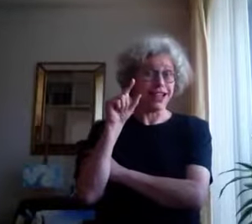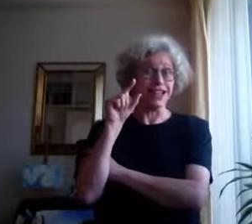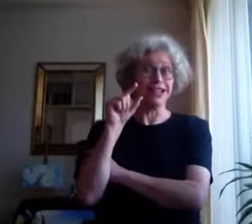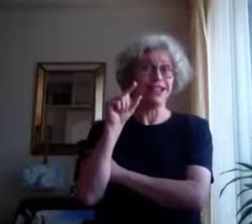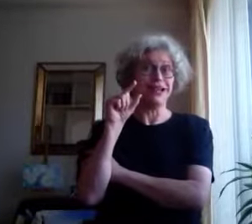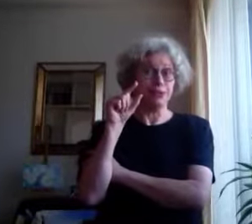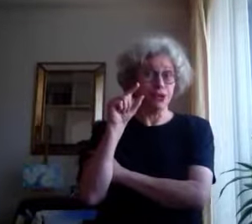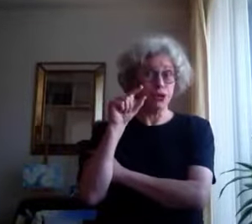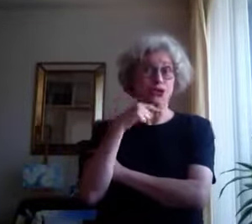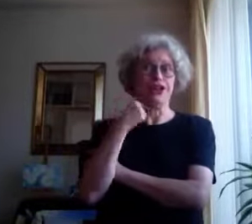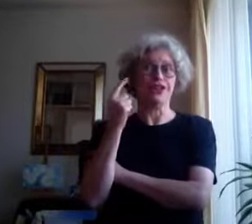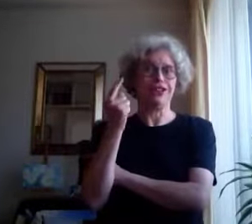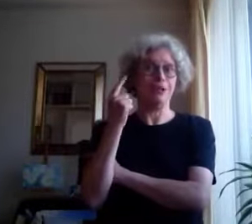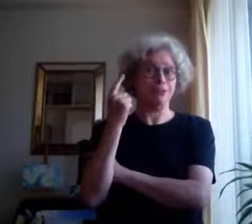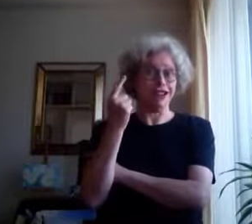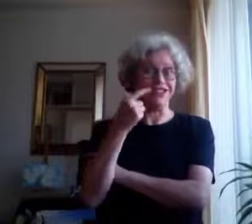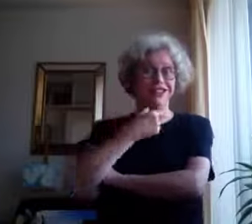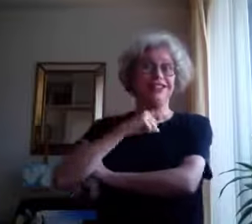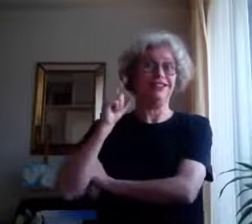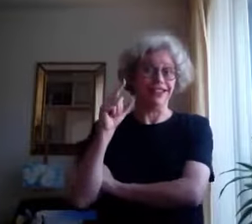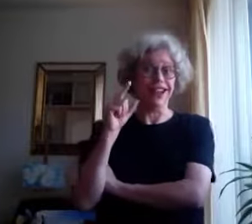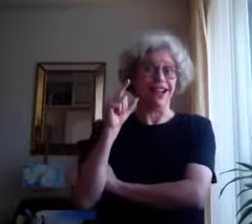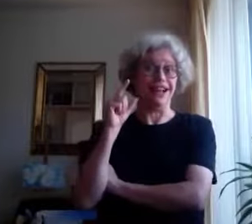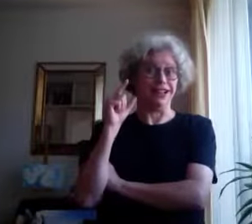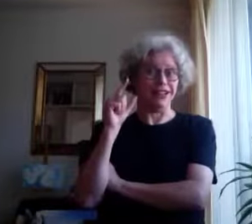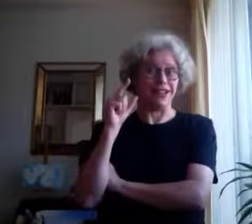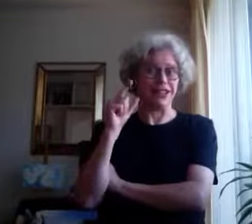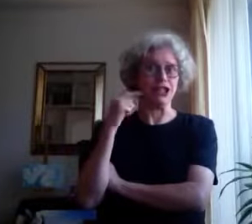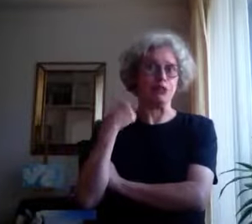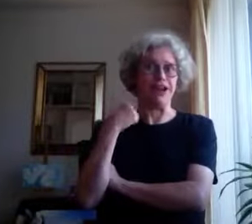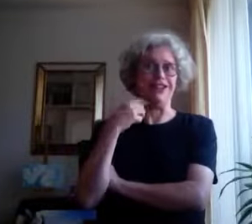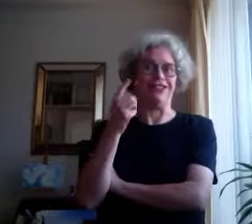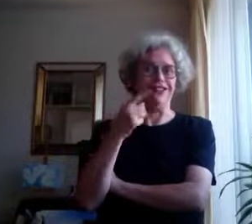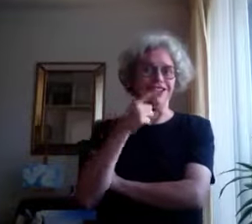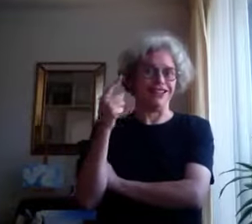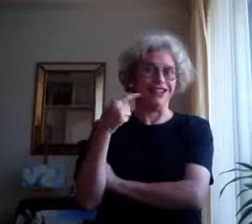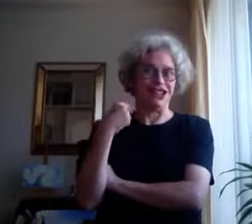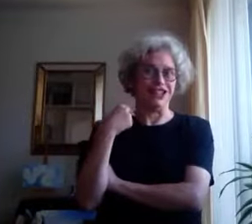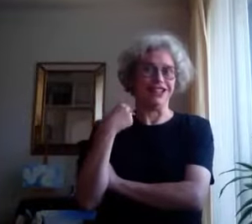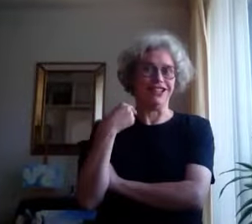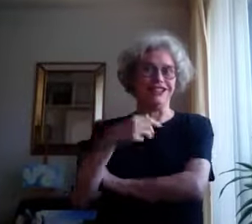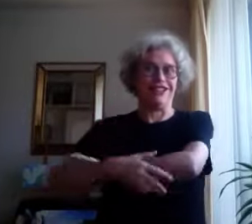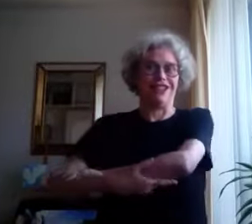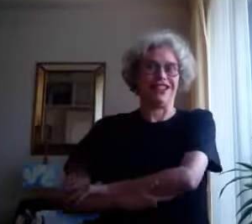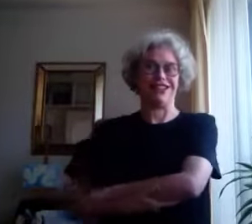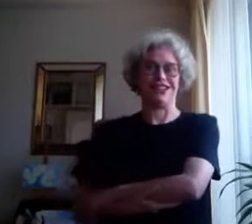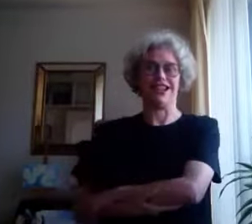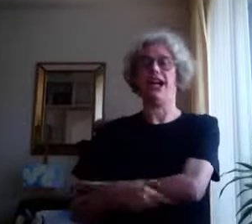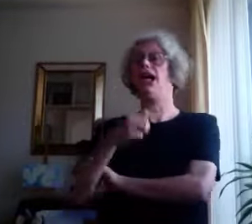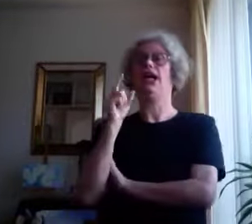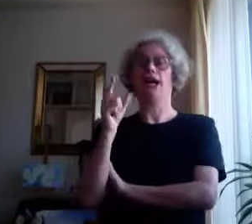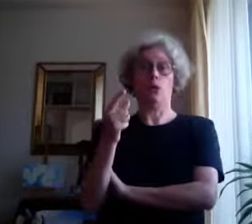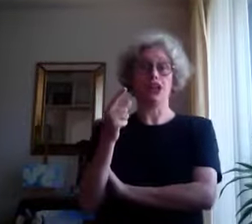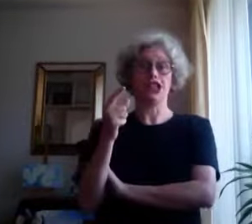can do that better. Yeah, that gets better than this, what I did. Watch